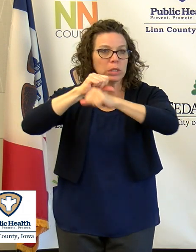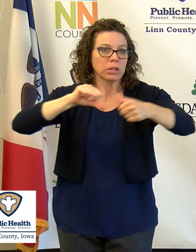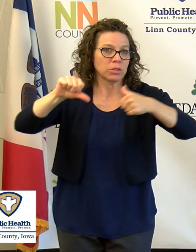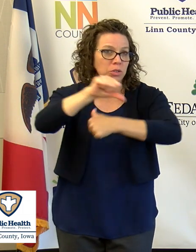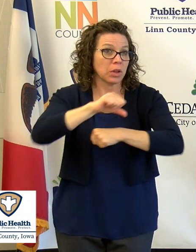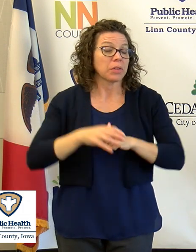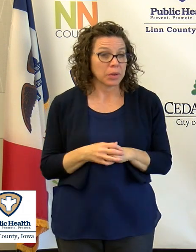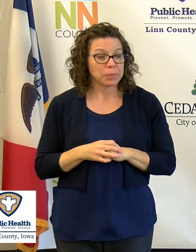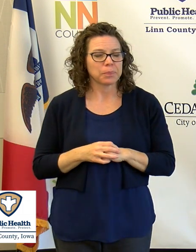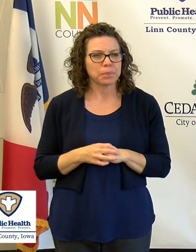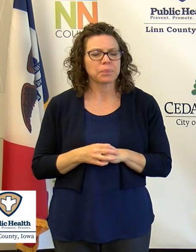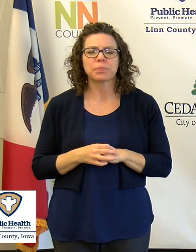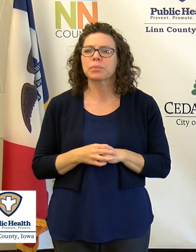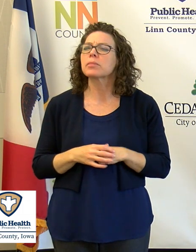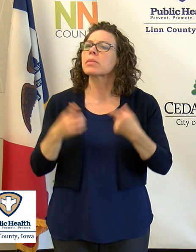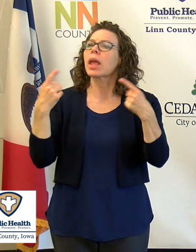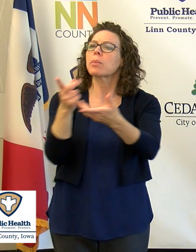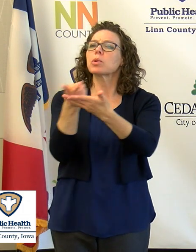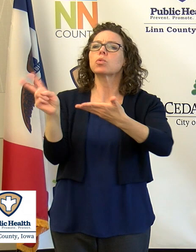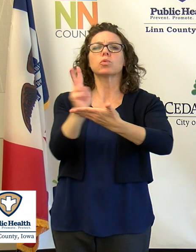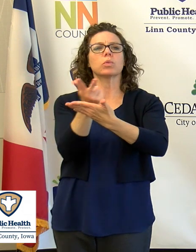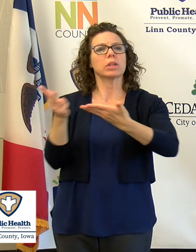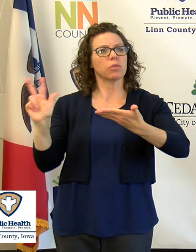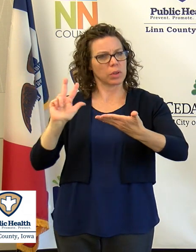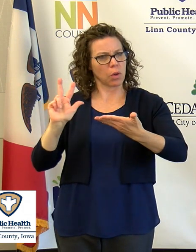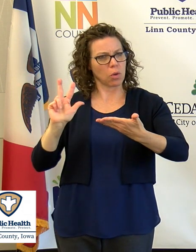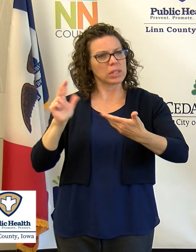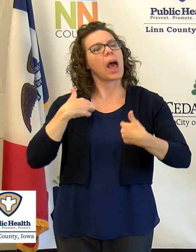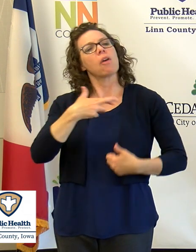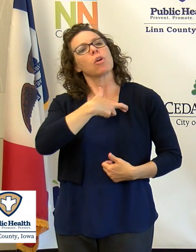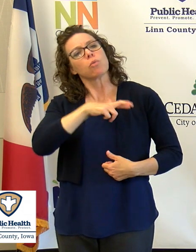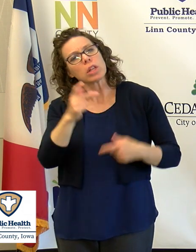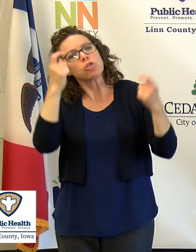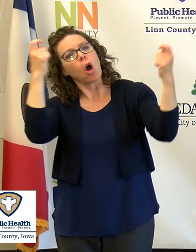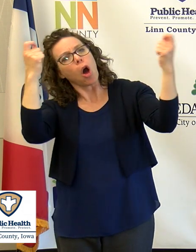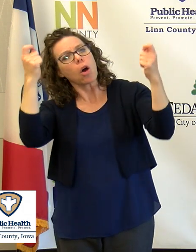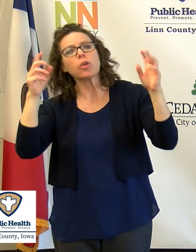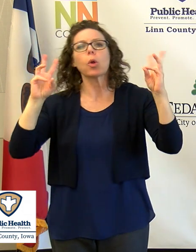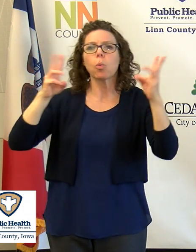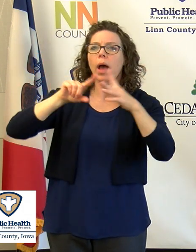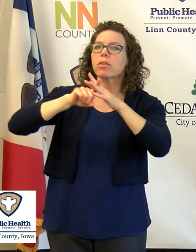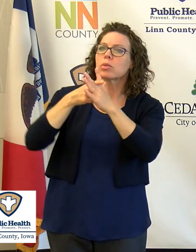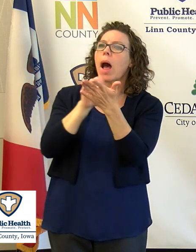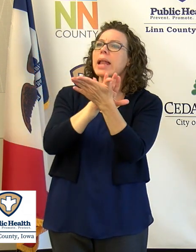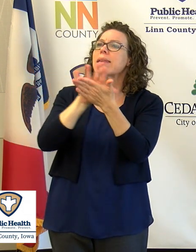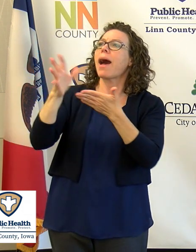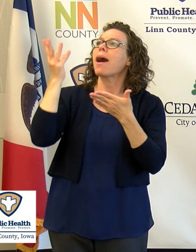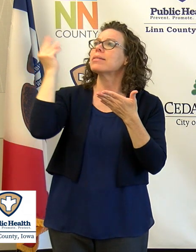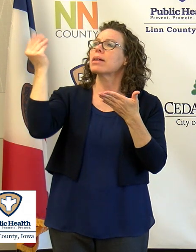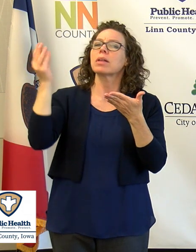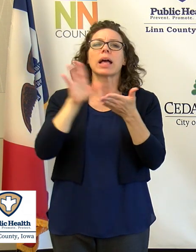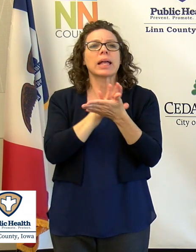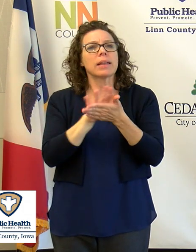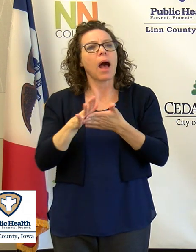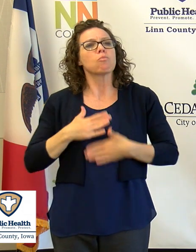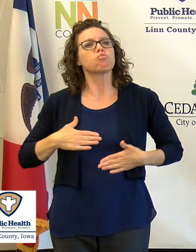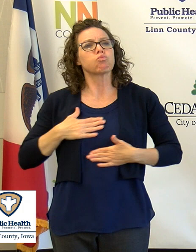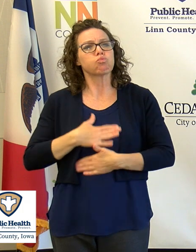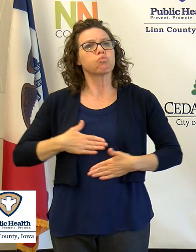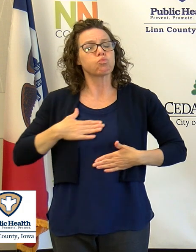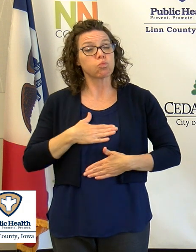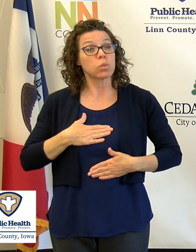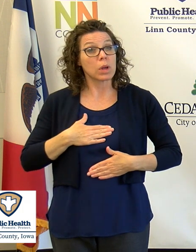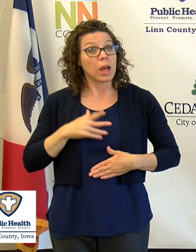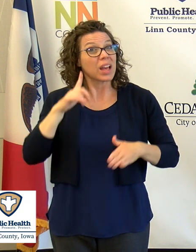It was two to three weeks ago that there were religious holidays and the weather began to get nicer. We